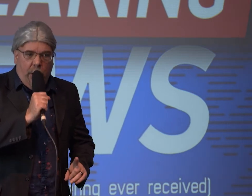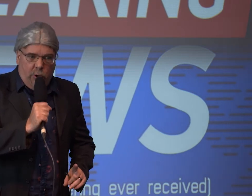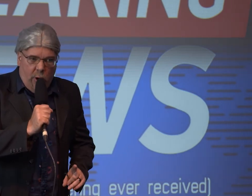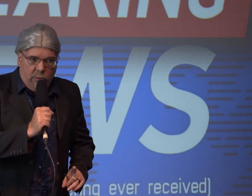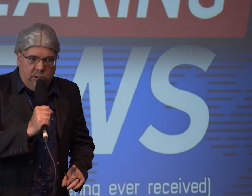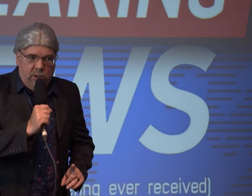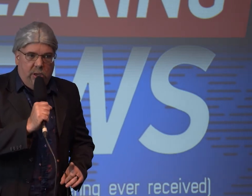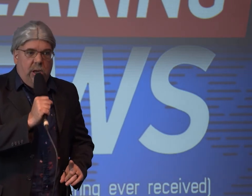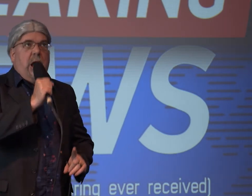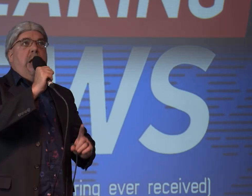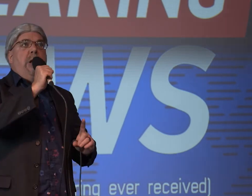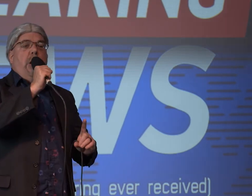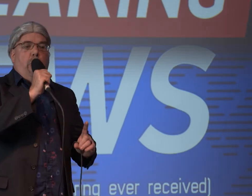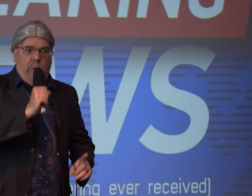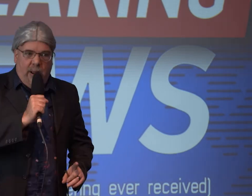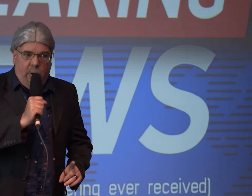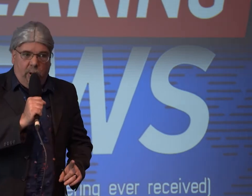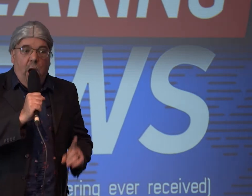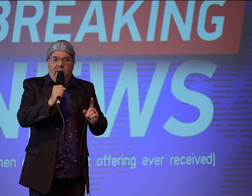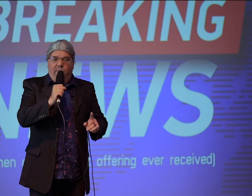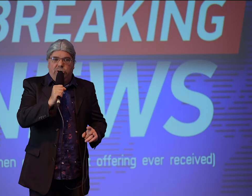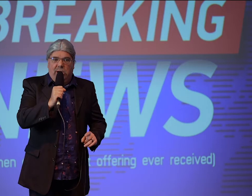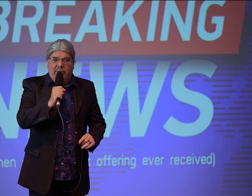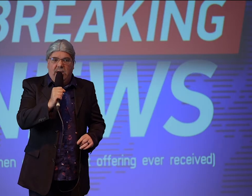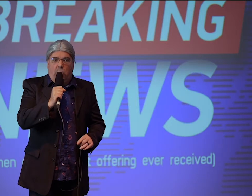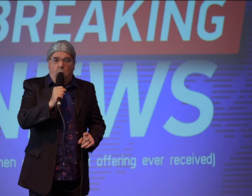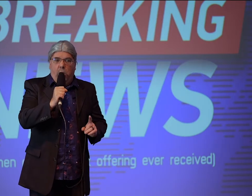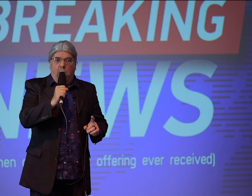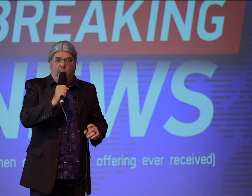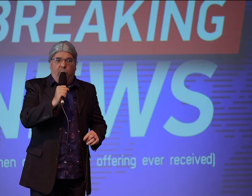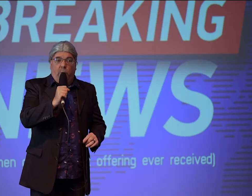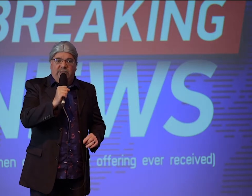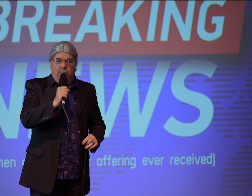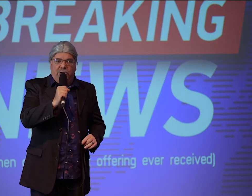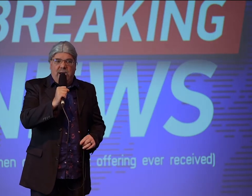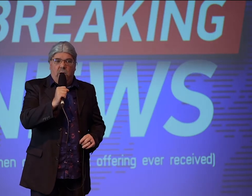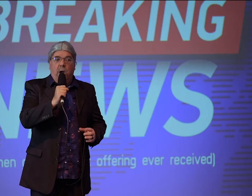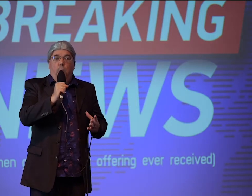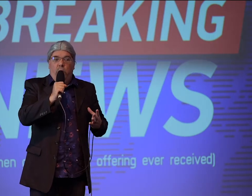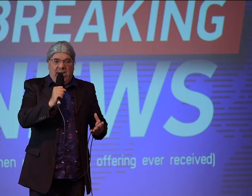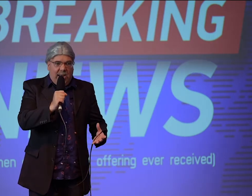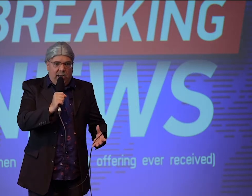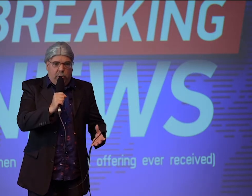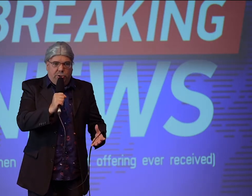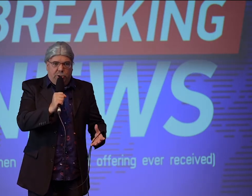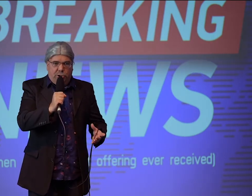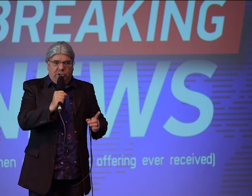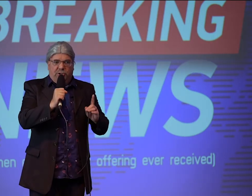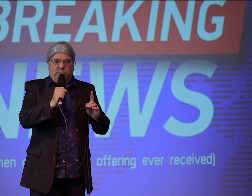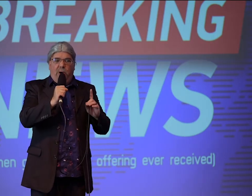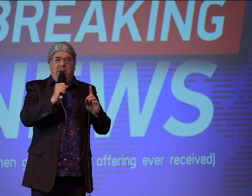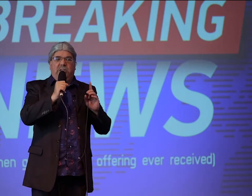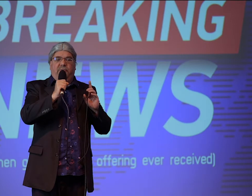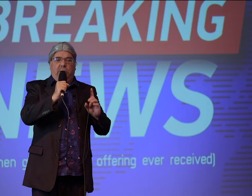unquote incredible unfortunately that is all our reporter was able to hear we can't get close to